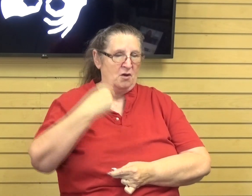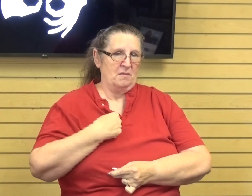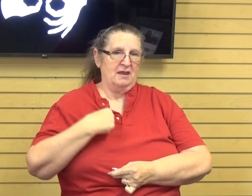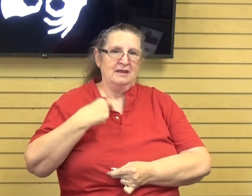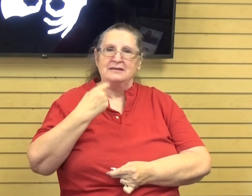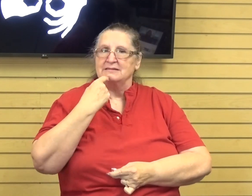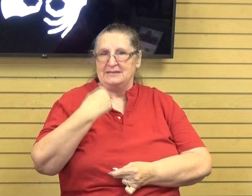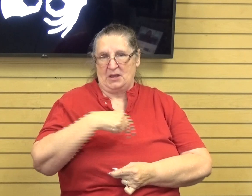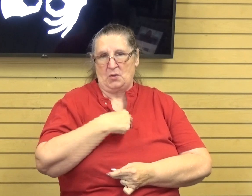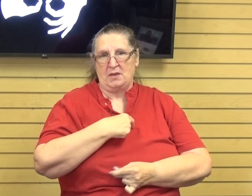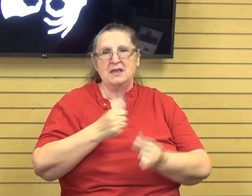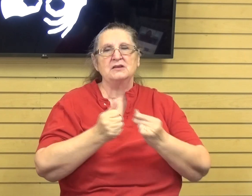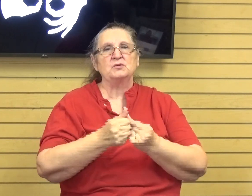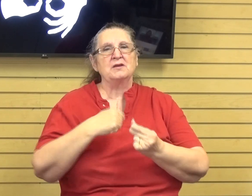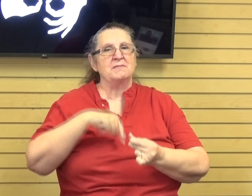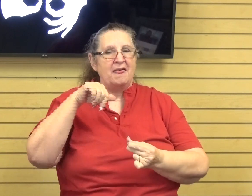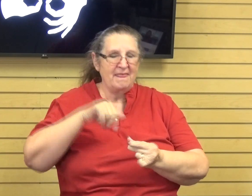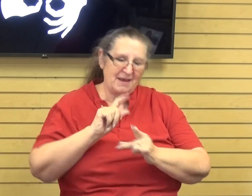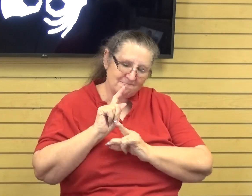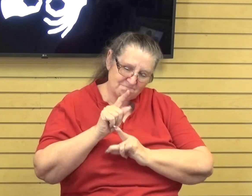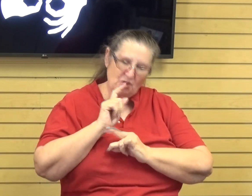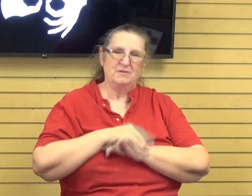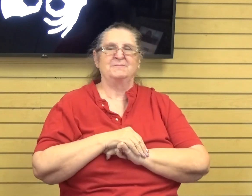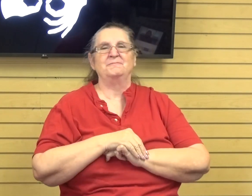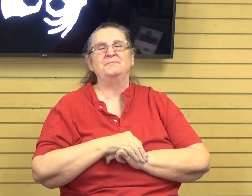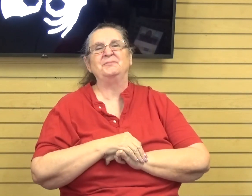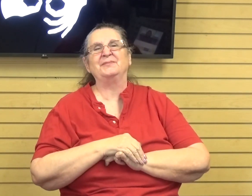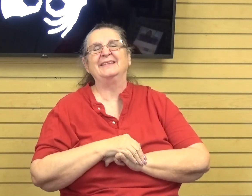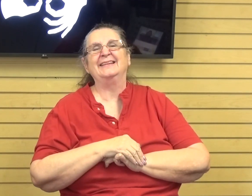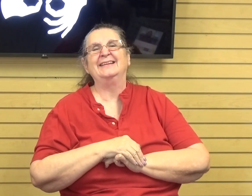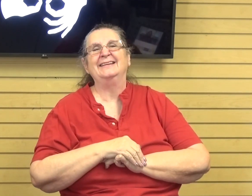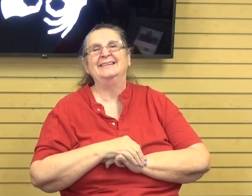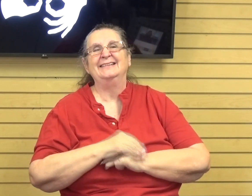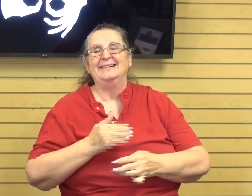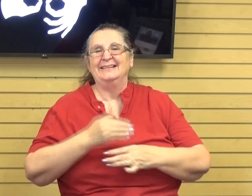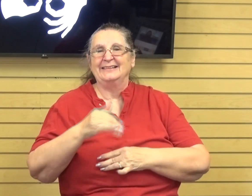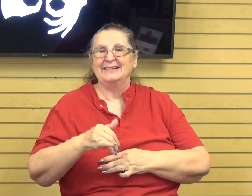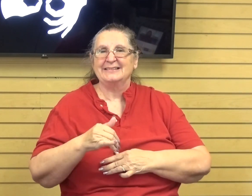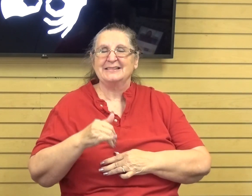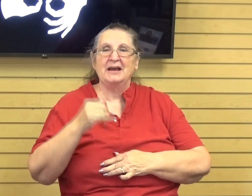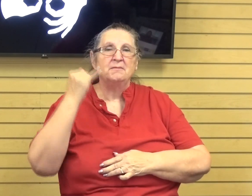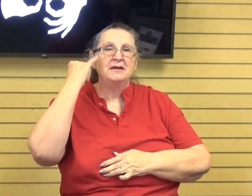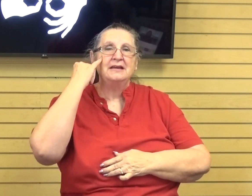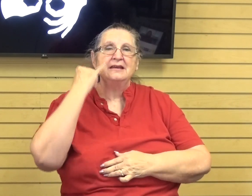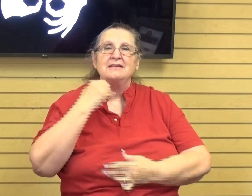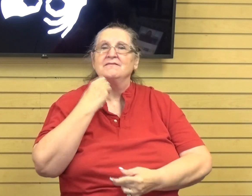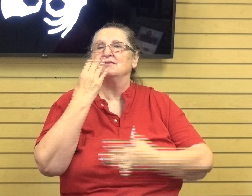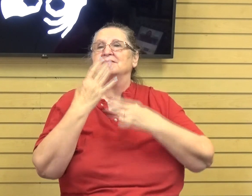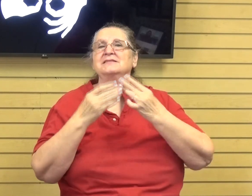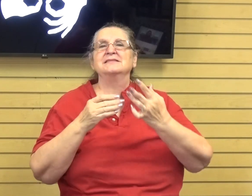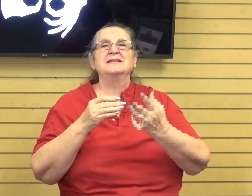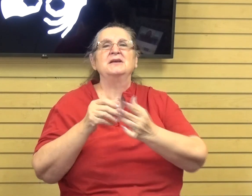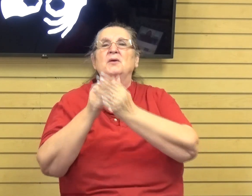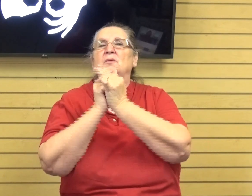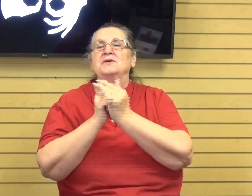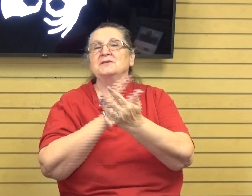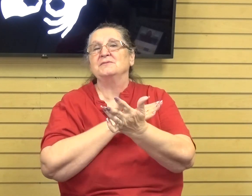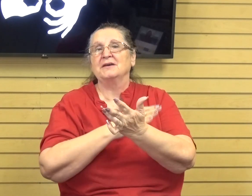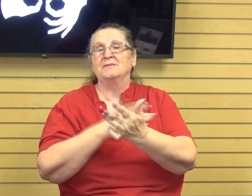with me right there. And so next time when you're singing a worship song, I want you to remember, I